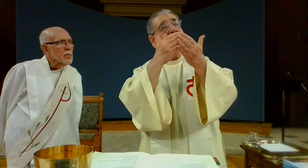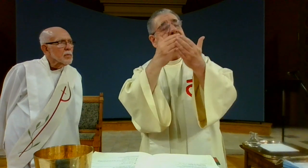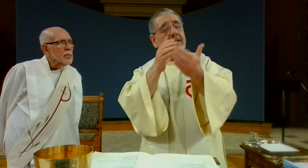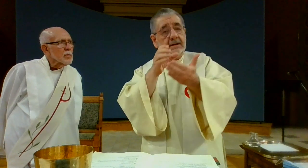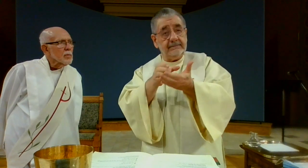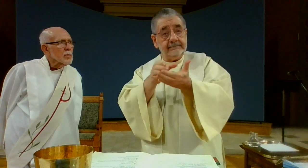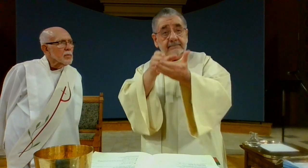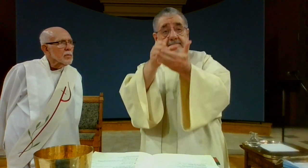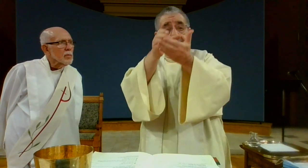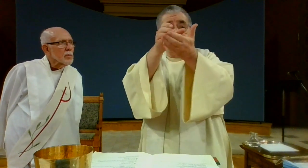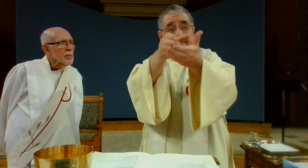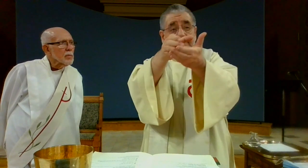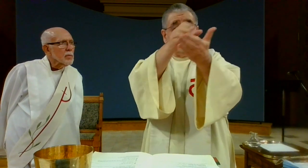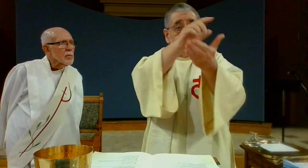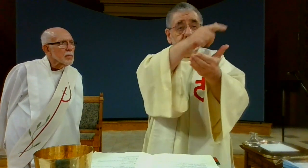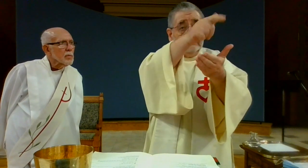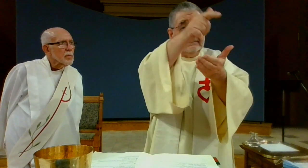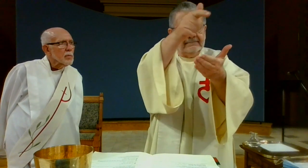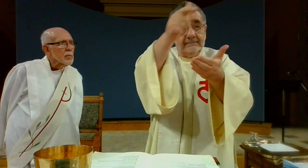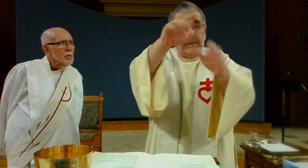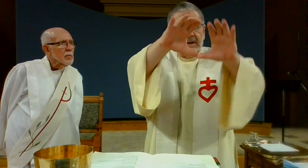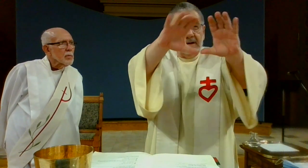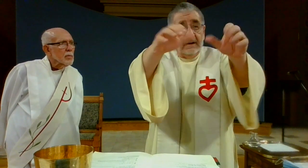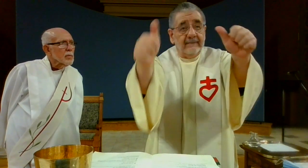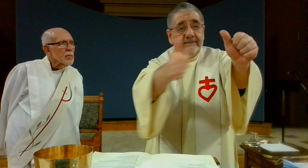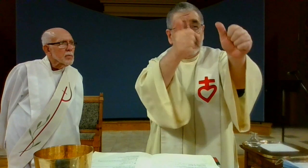thanks gave it to his disciples saying